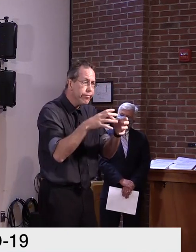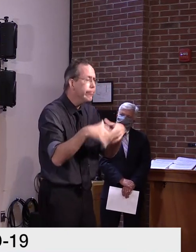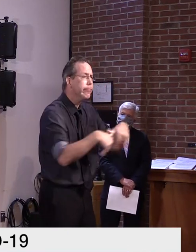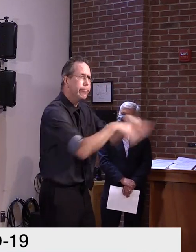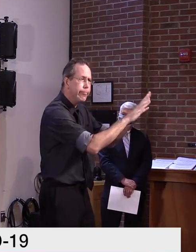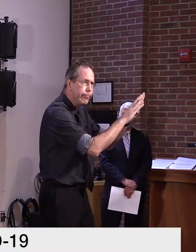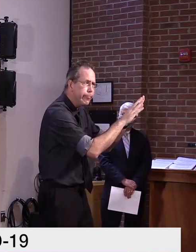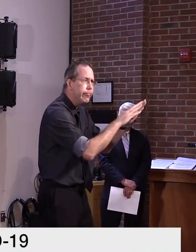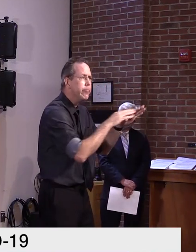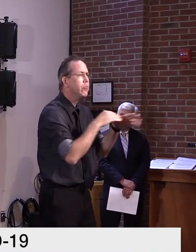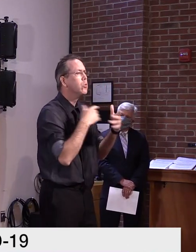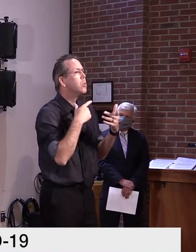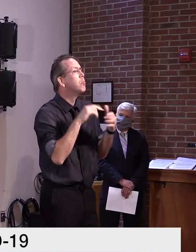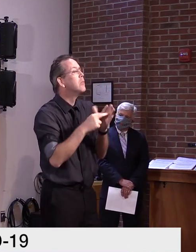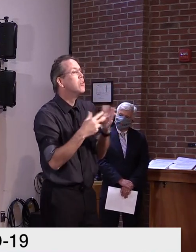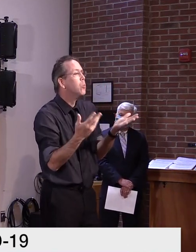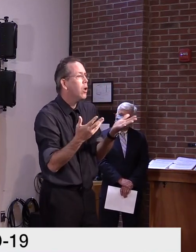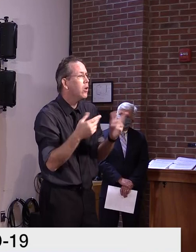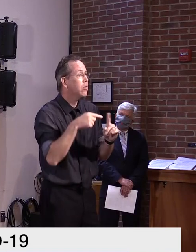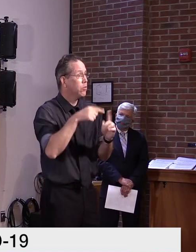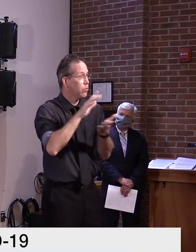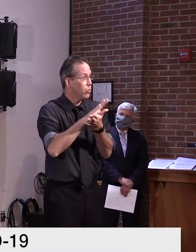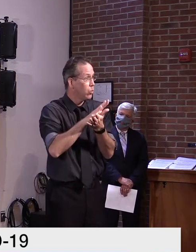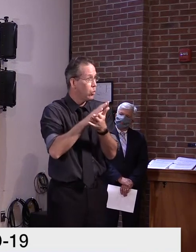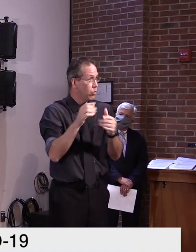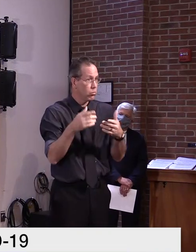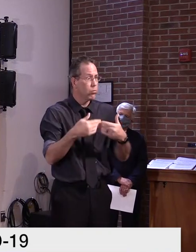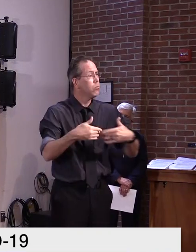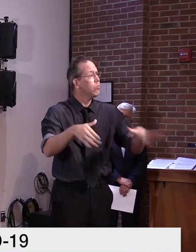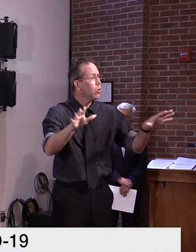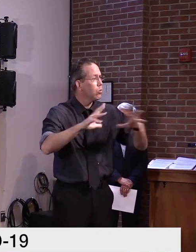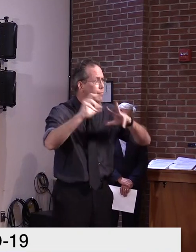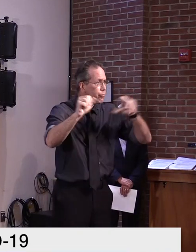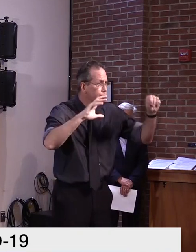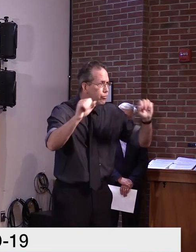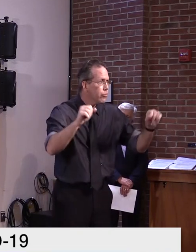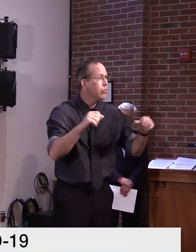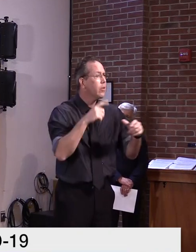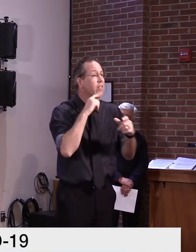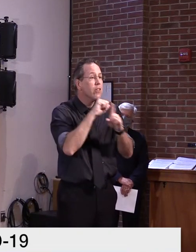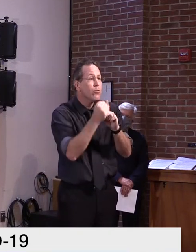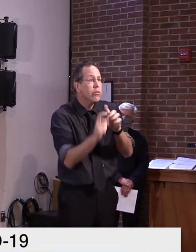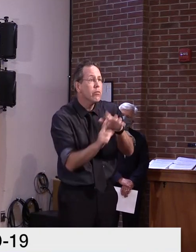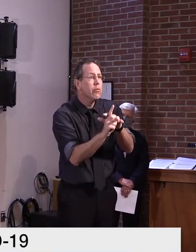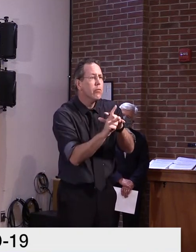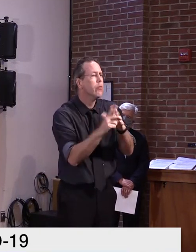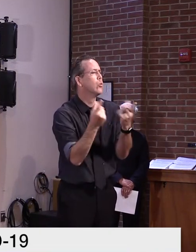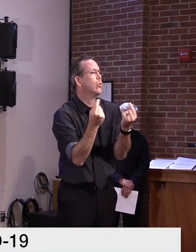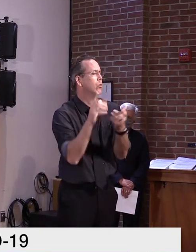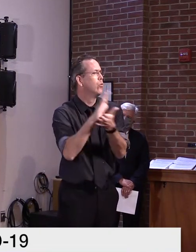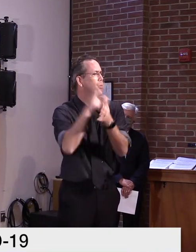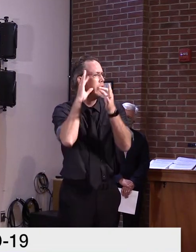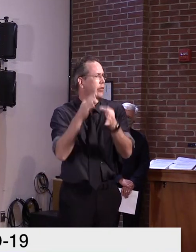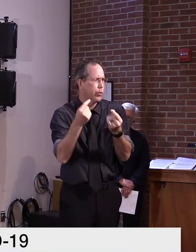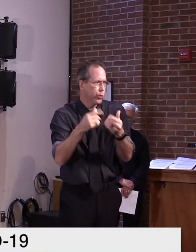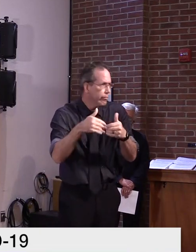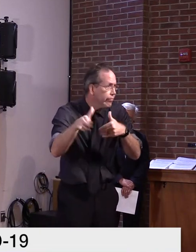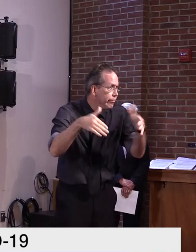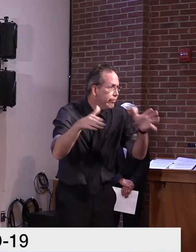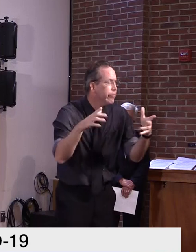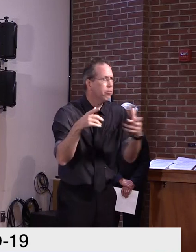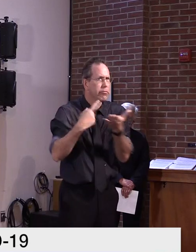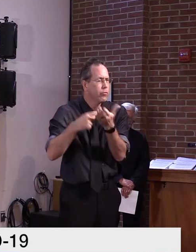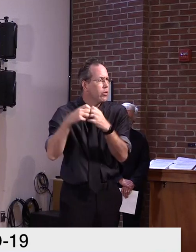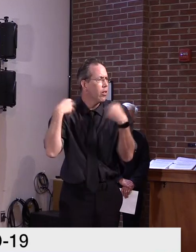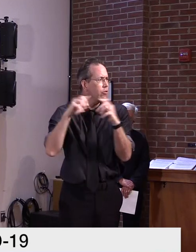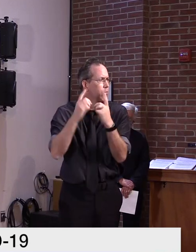it's very, very unique, uh, to the situation. And most often than not, uh, the rigor that